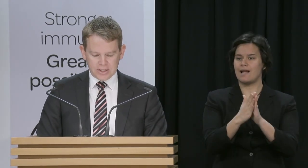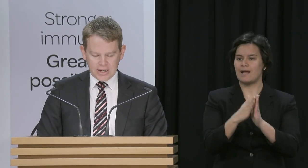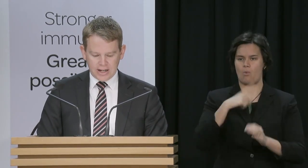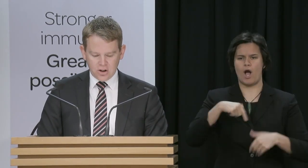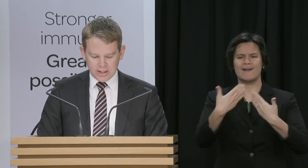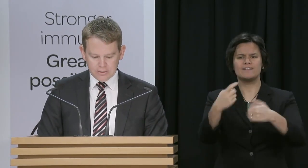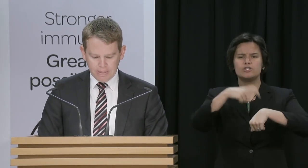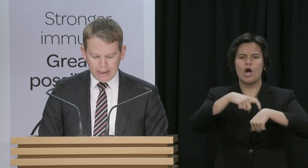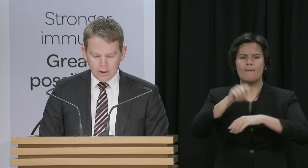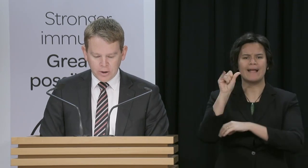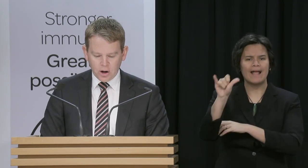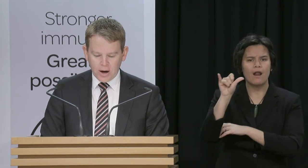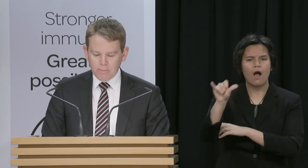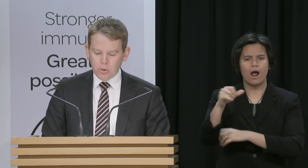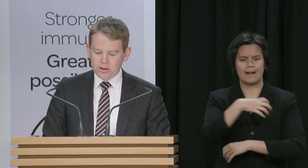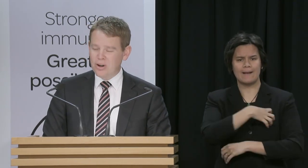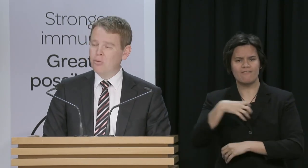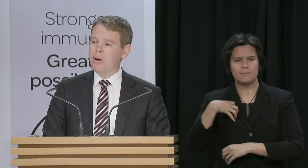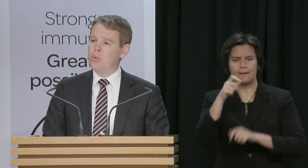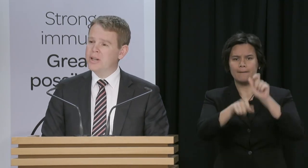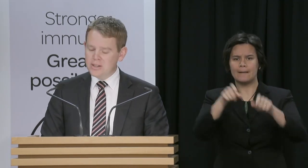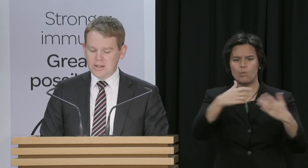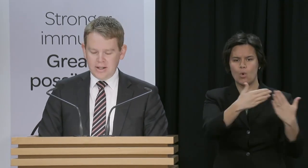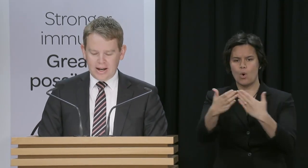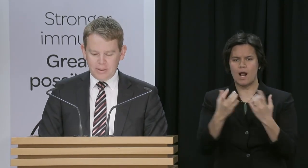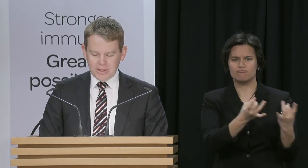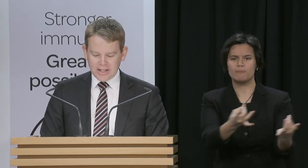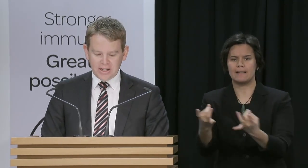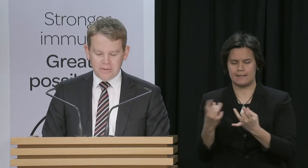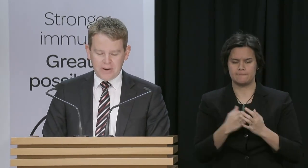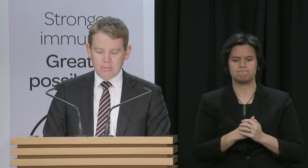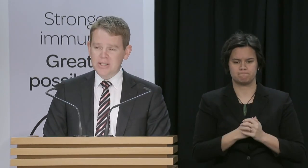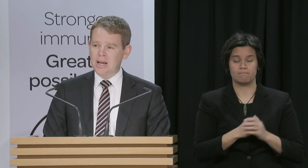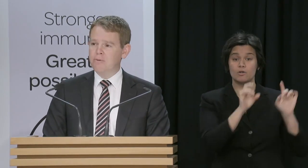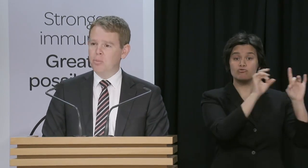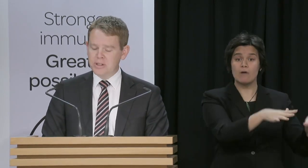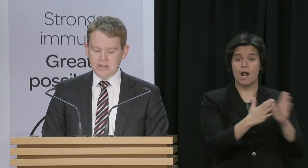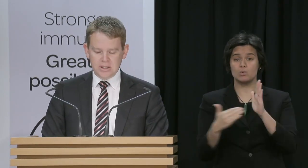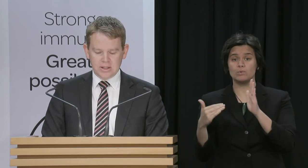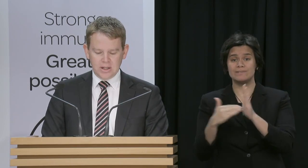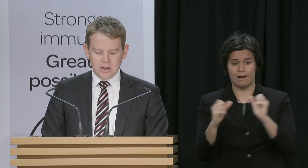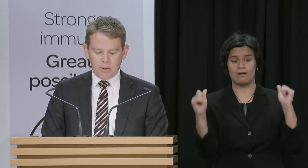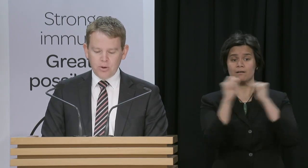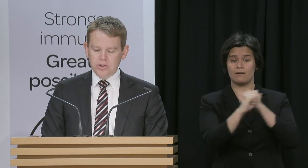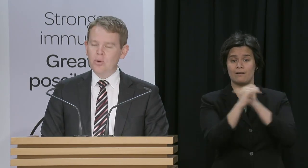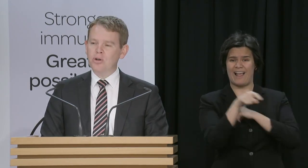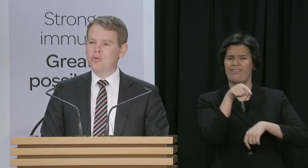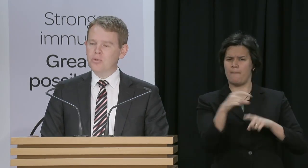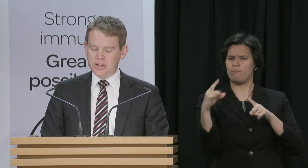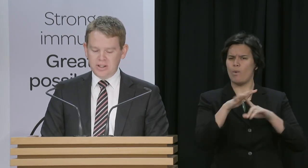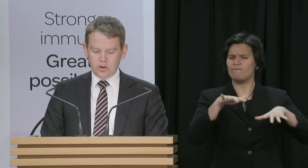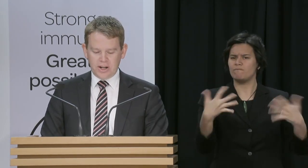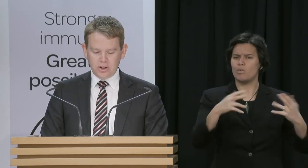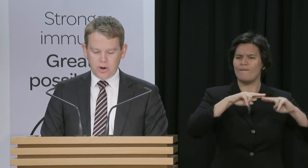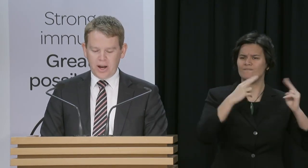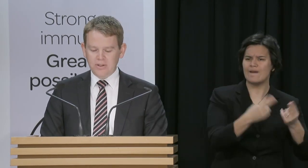on Sunday night. We know how important the travel bubble is, in particular for families and for businesses, but we also want